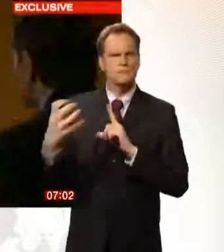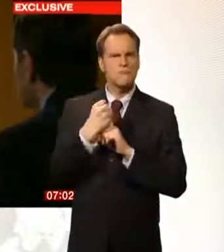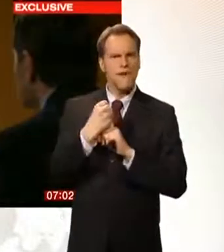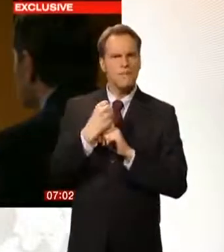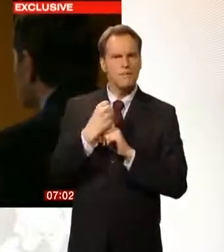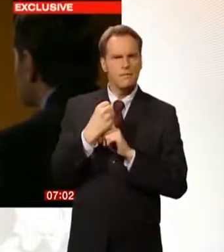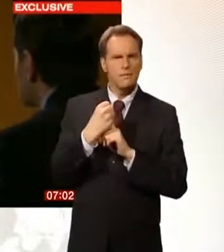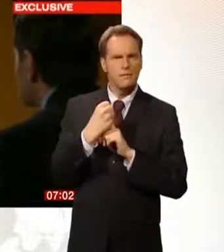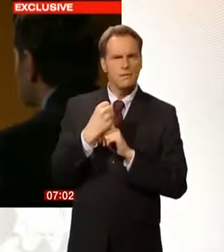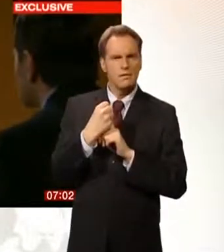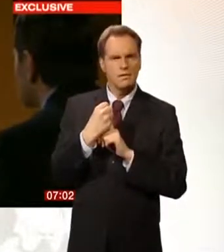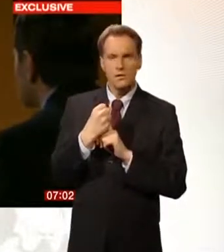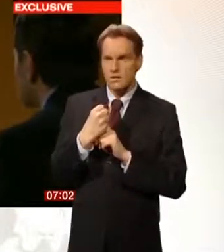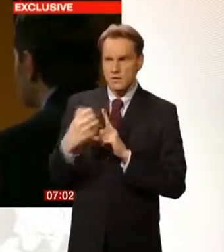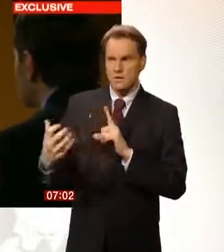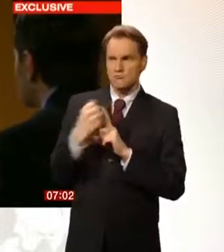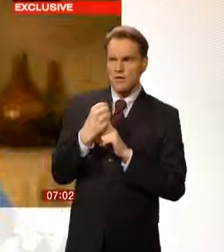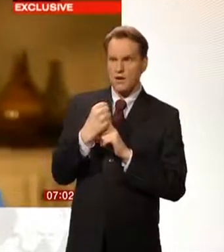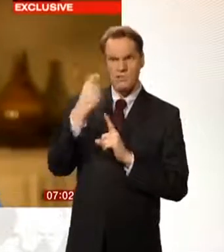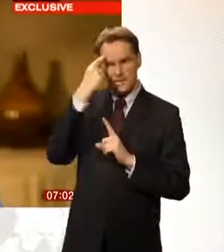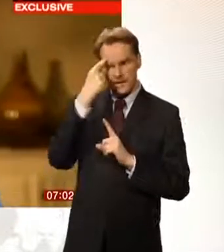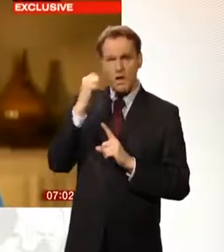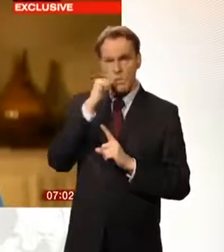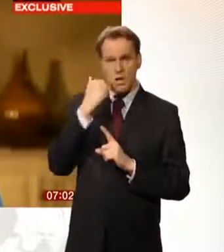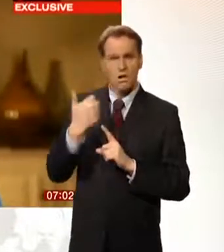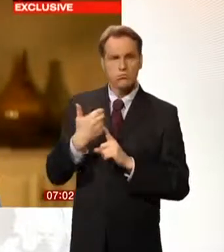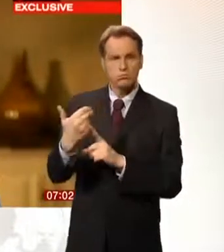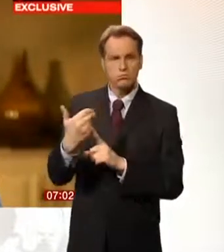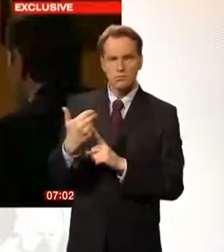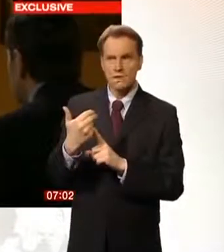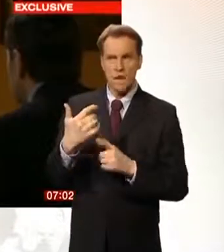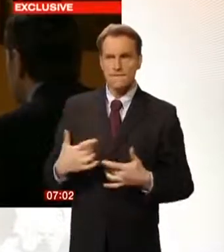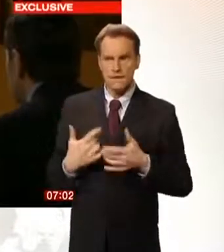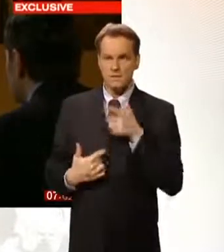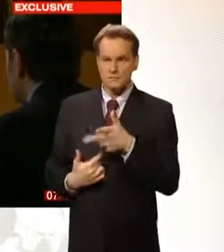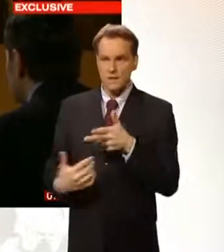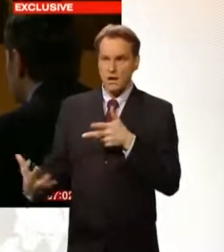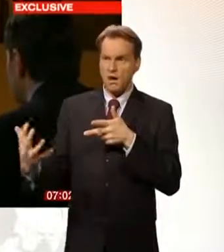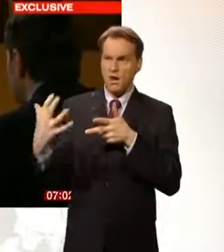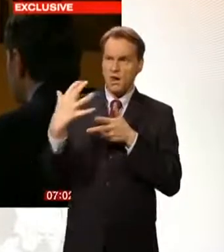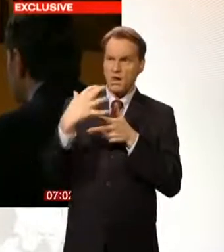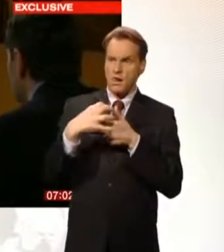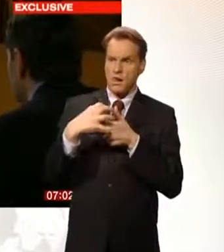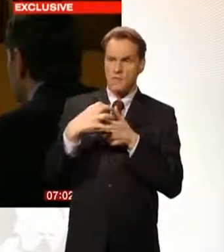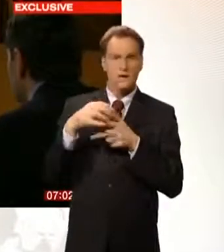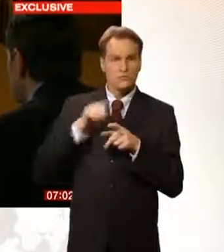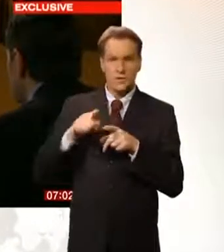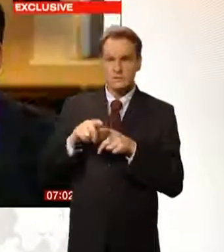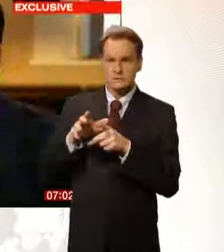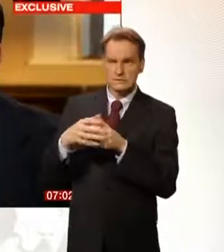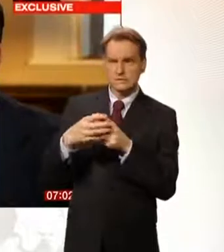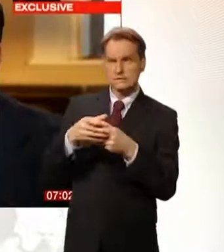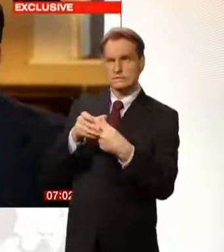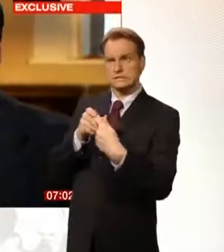And when he grabbed me he said you're too much of a **** to shoot me. And while he's doing that I can feel his hand trying to come over my hand and get inside the trigger guard